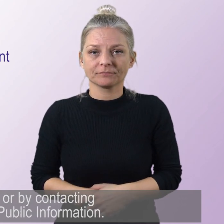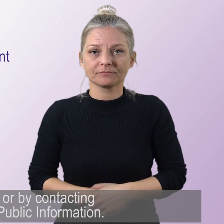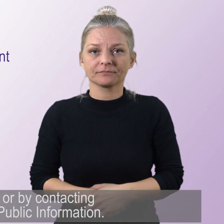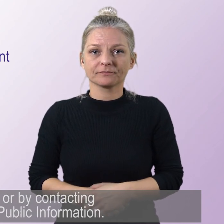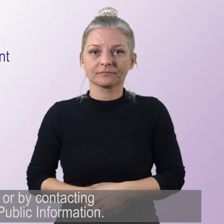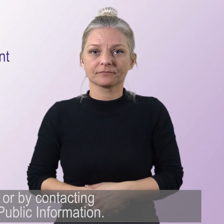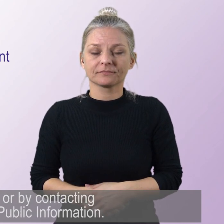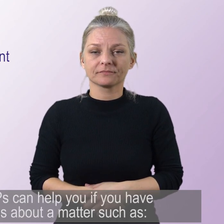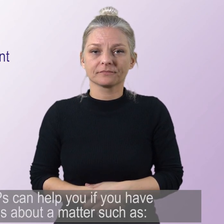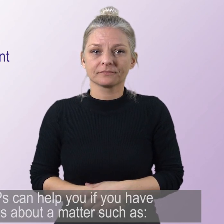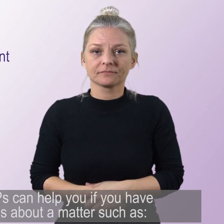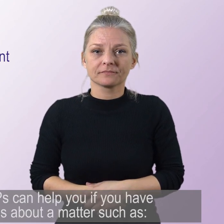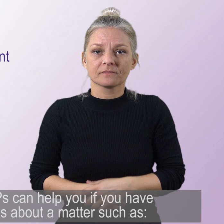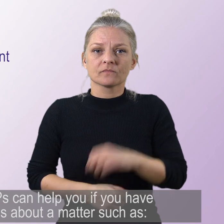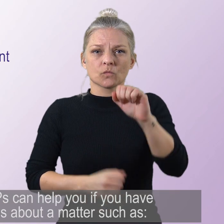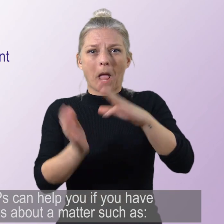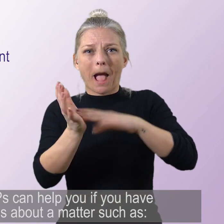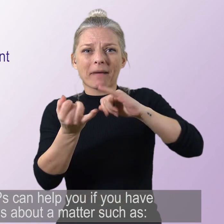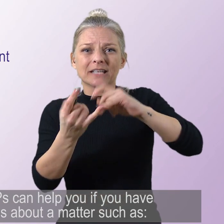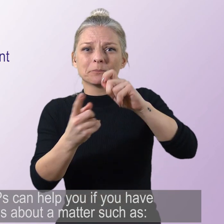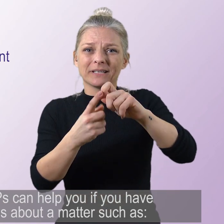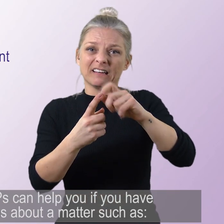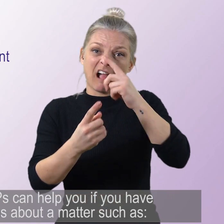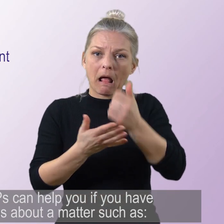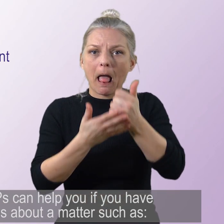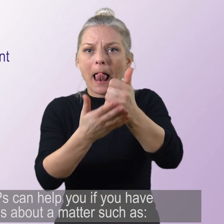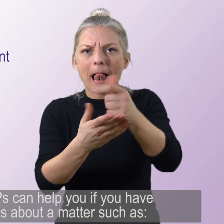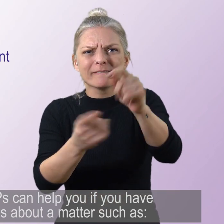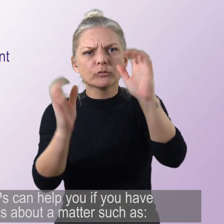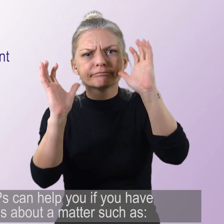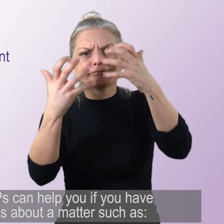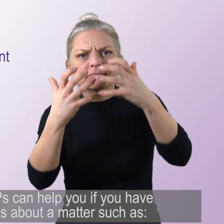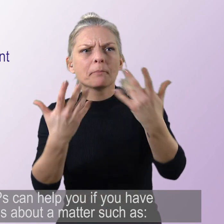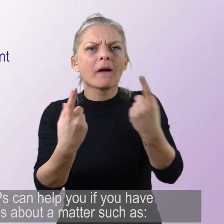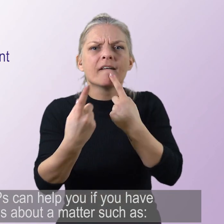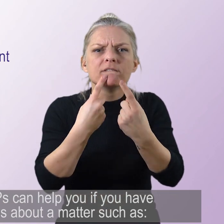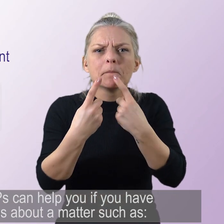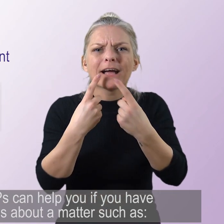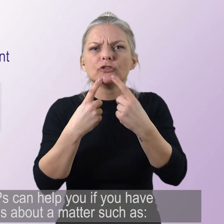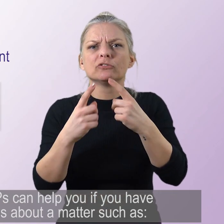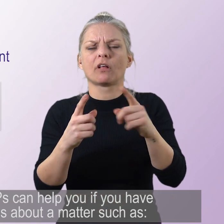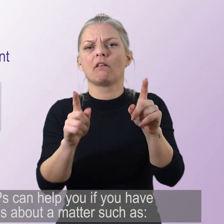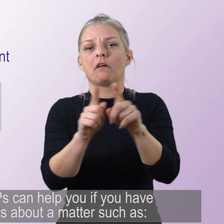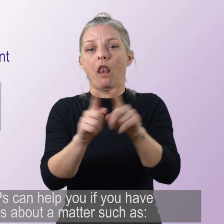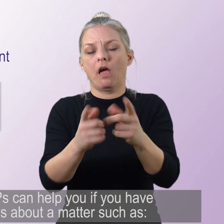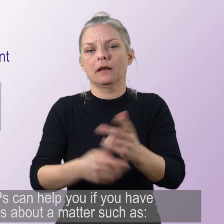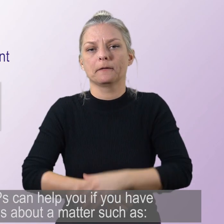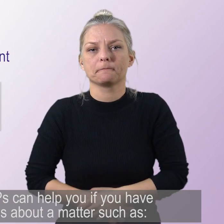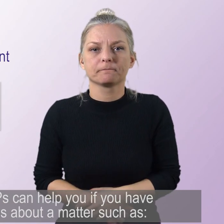information. Your MSPs can help you if you have concerns about a matter such as